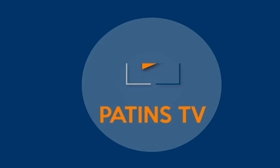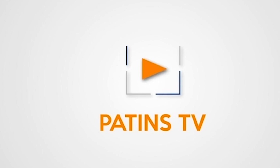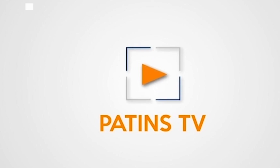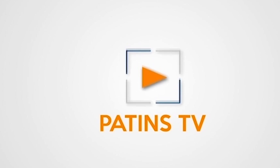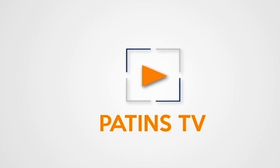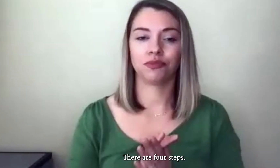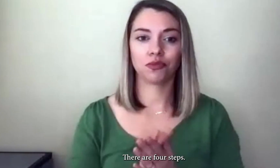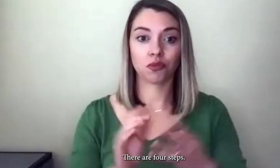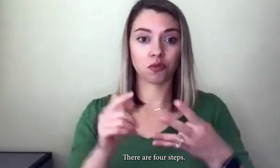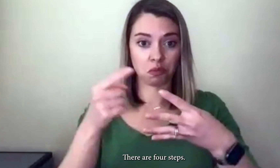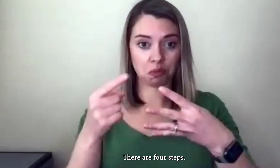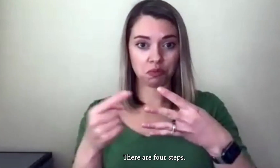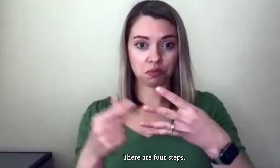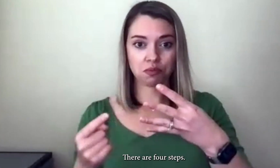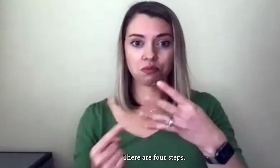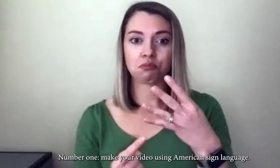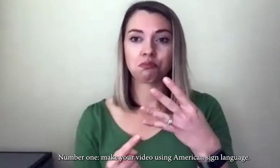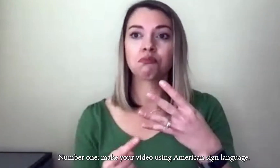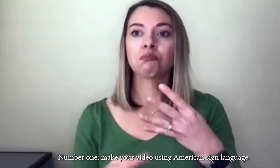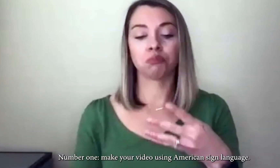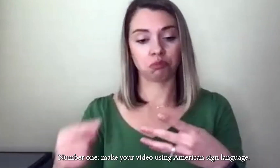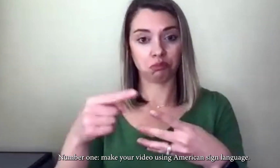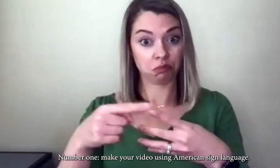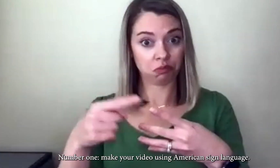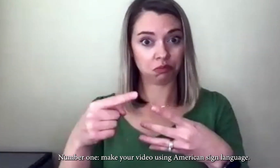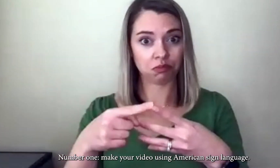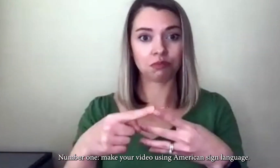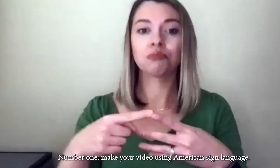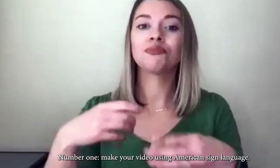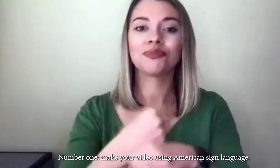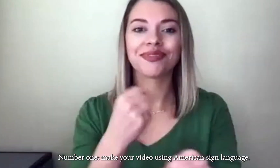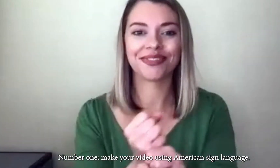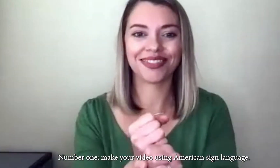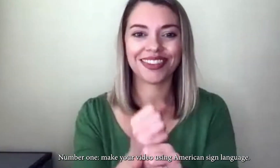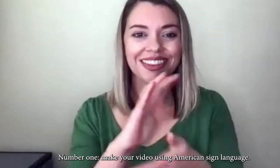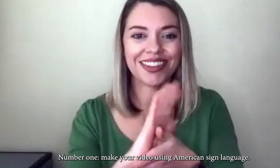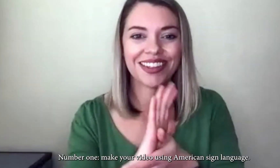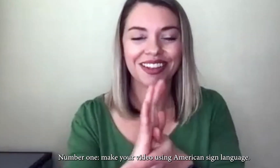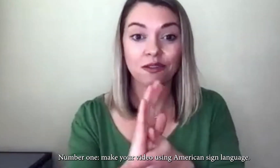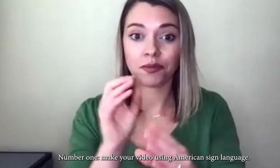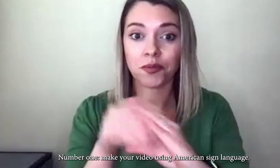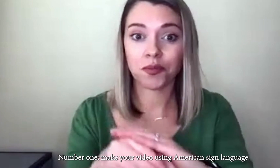There are four steps. Number one, make your video using American Sign Language.